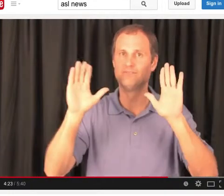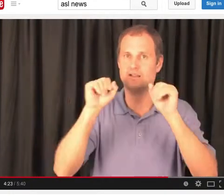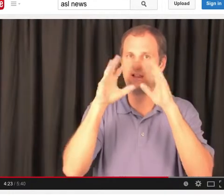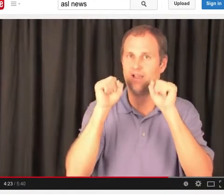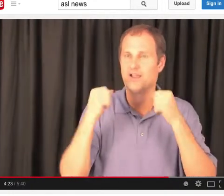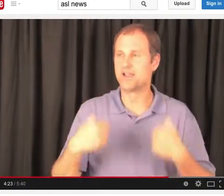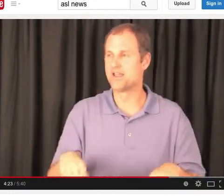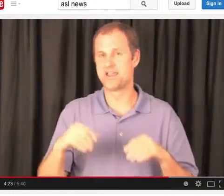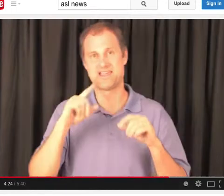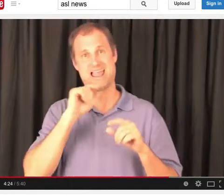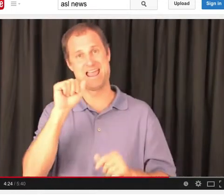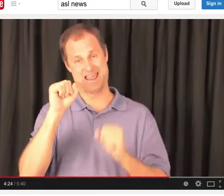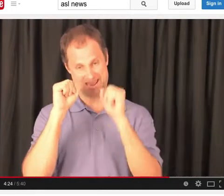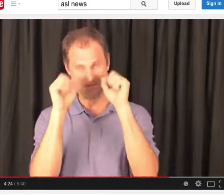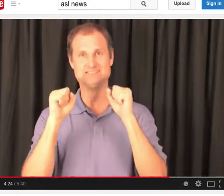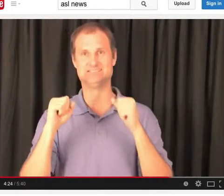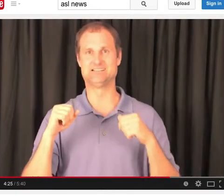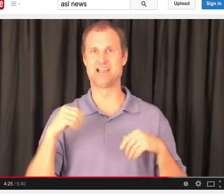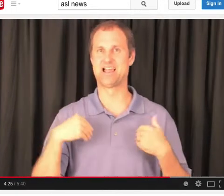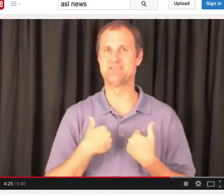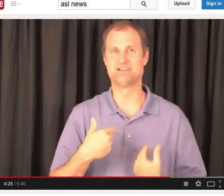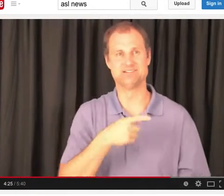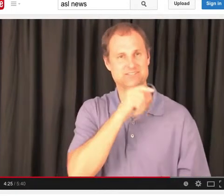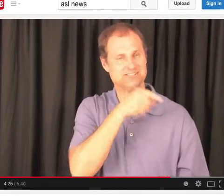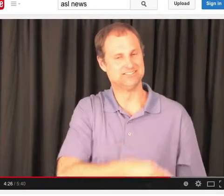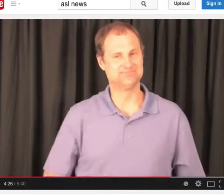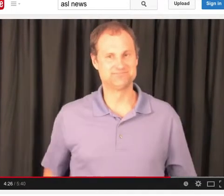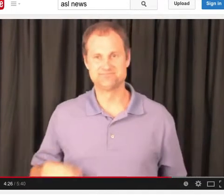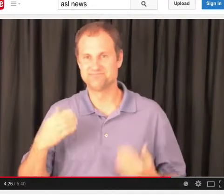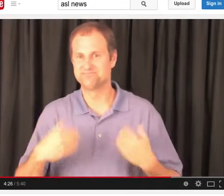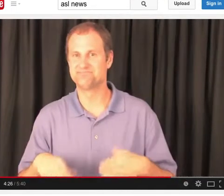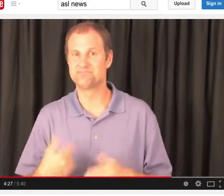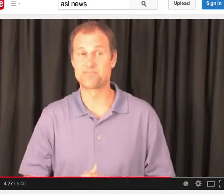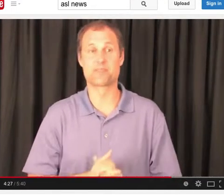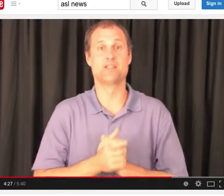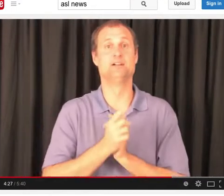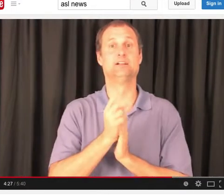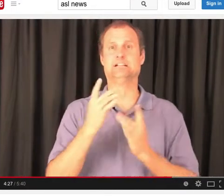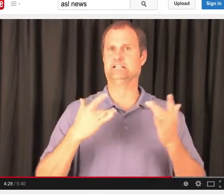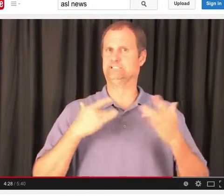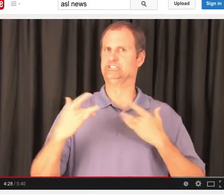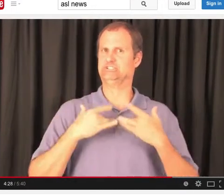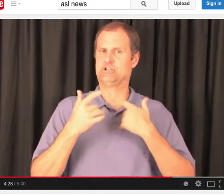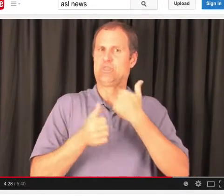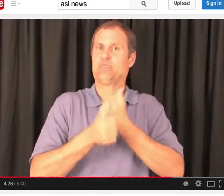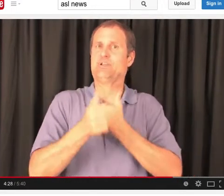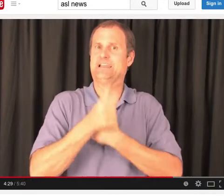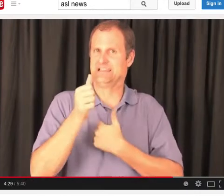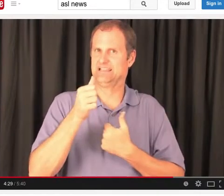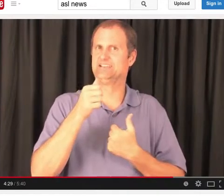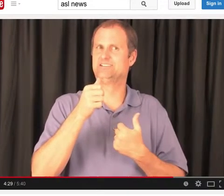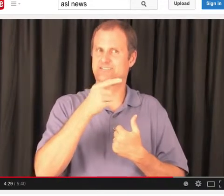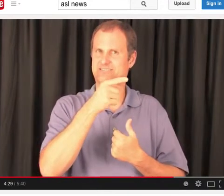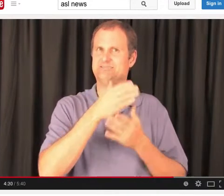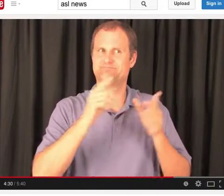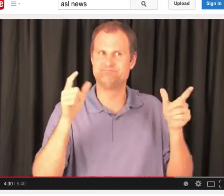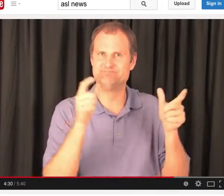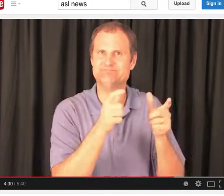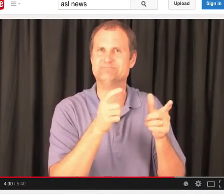Again, it is very interesting how even though they fly in zigzags to collect food, are able to make a straight line back home.